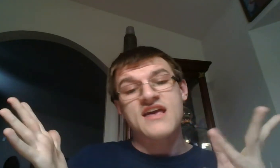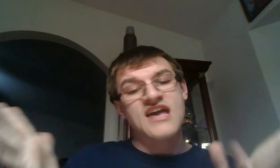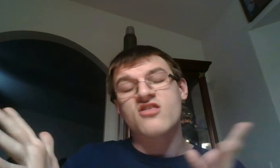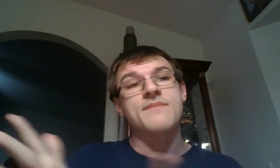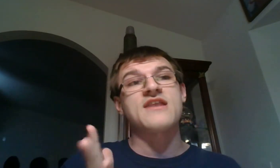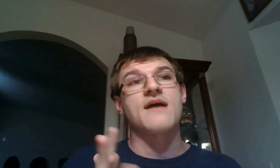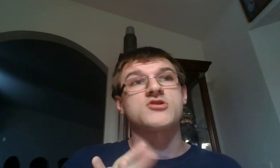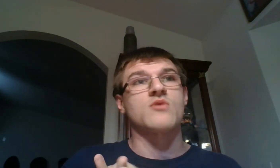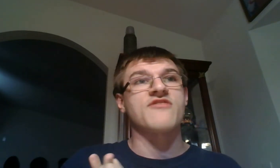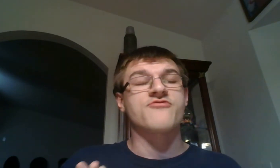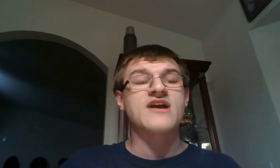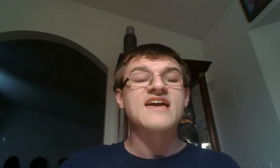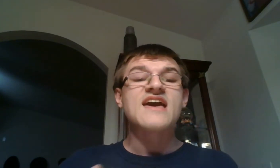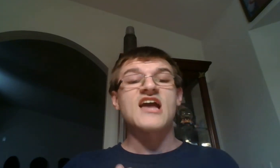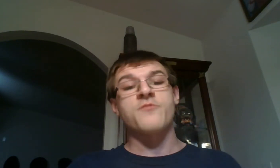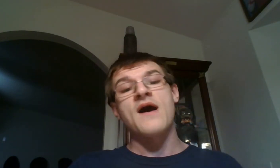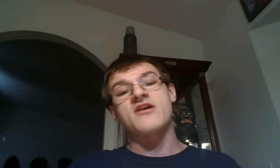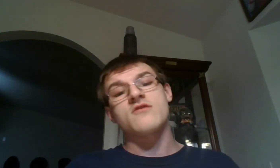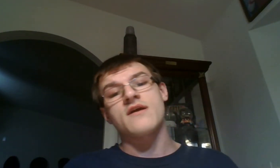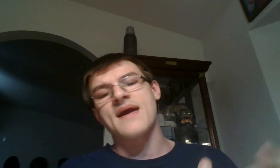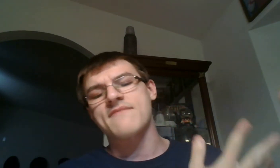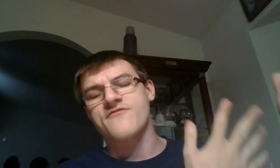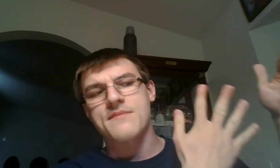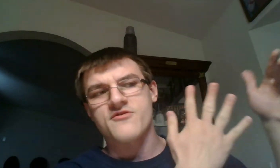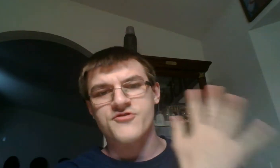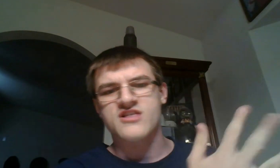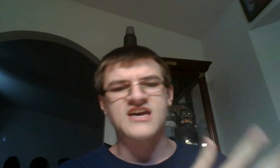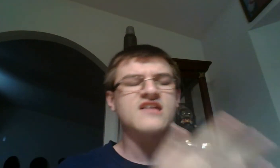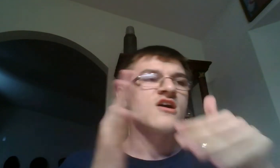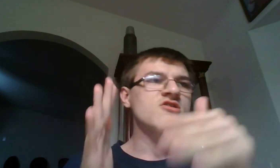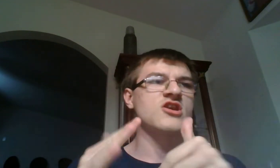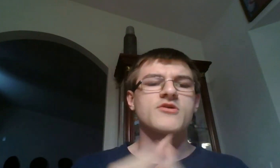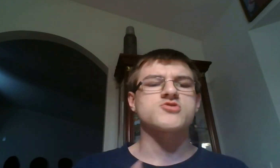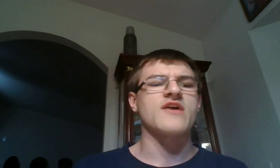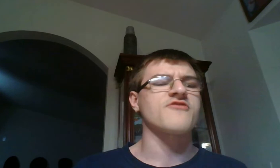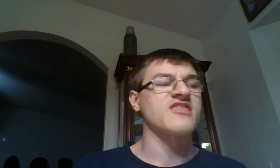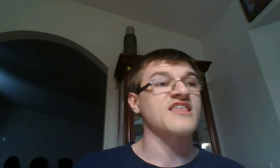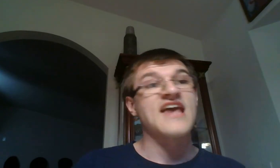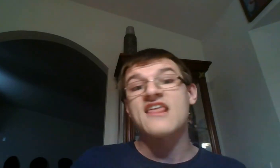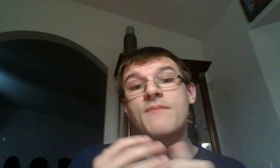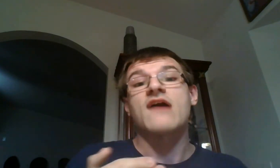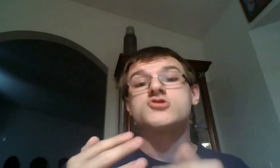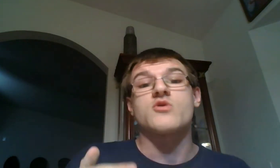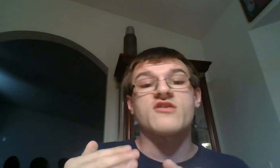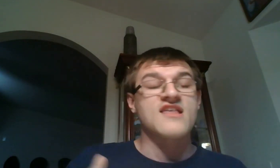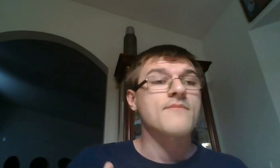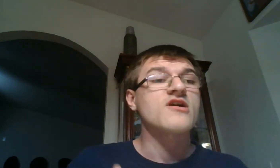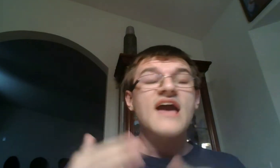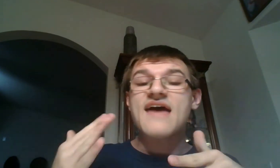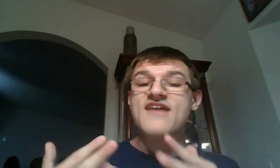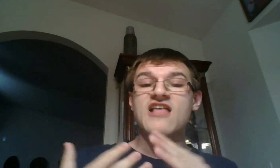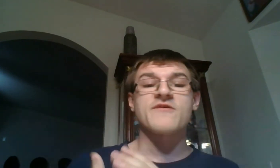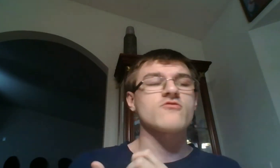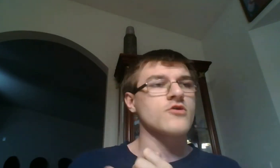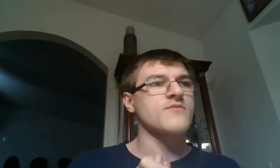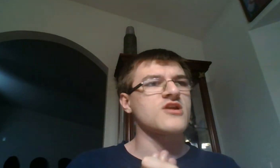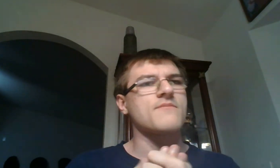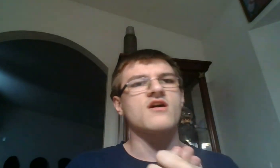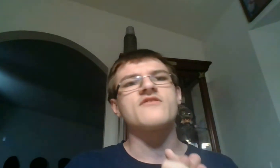easily be number 23. It's probably going to remain for number 13 to number 23. since that is Michael Jordan's number and that's been the rumored number of the